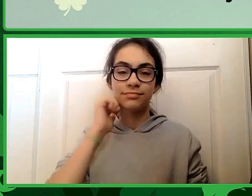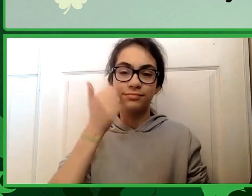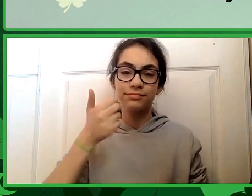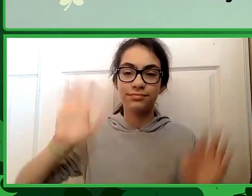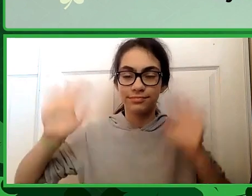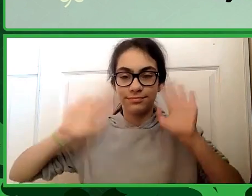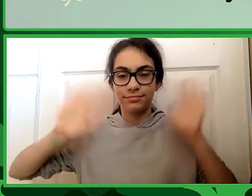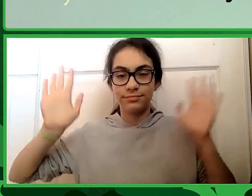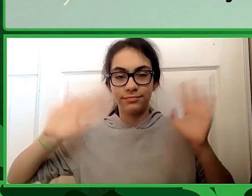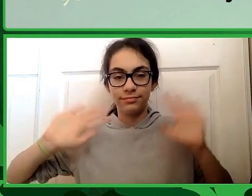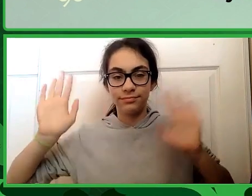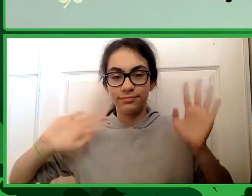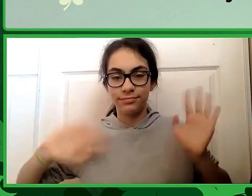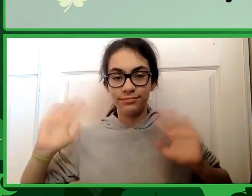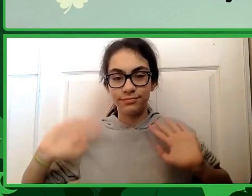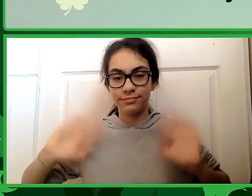Bye-bye.